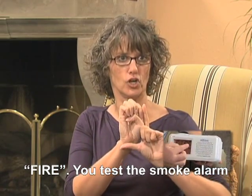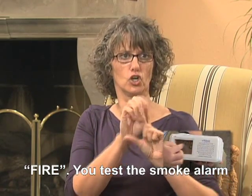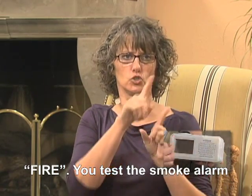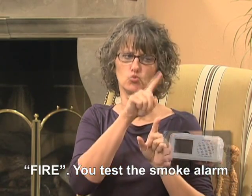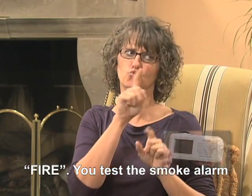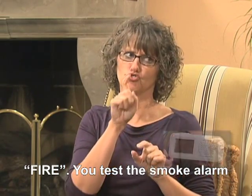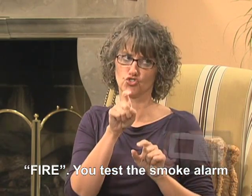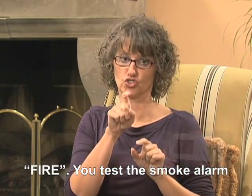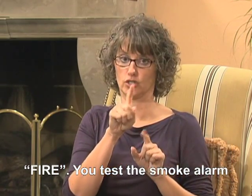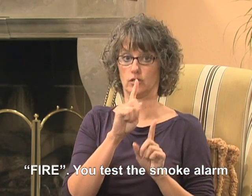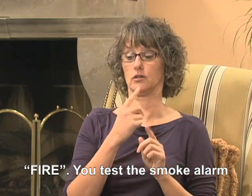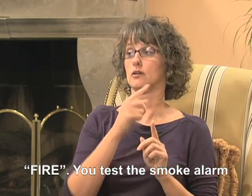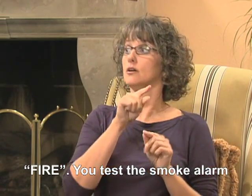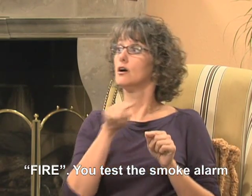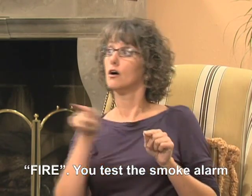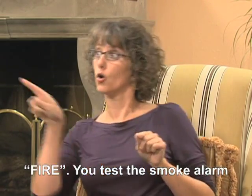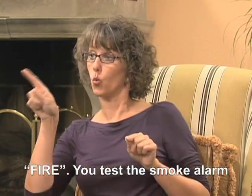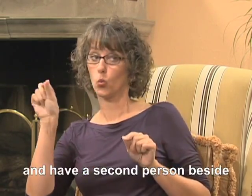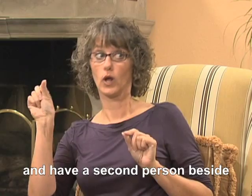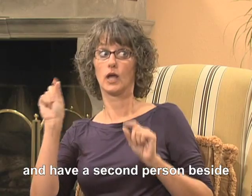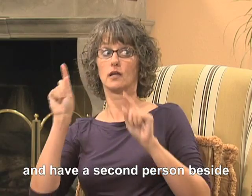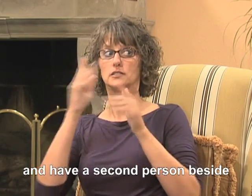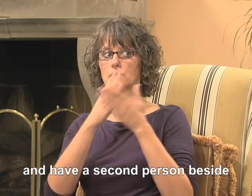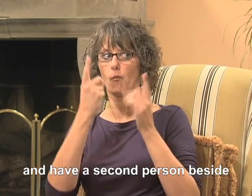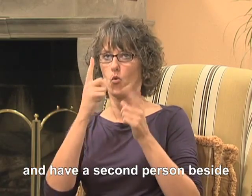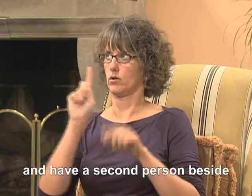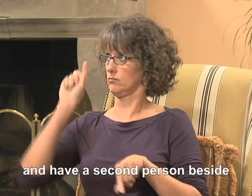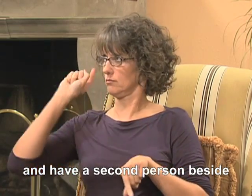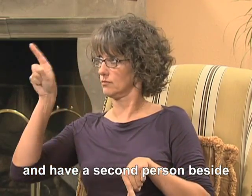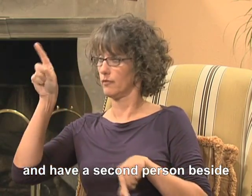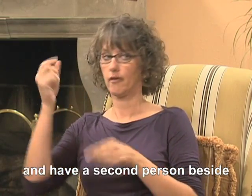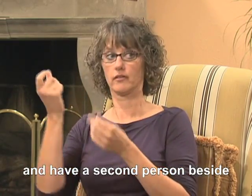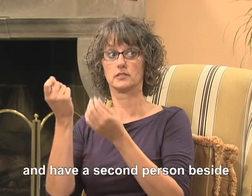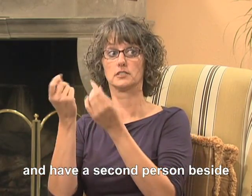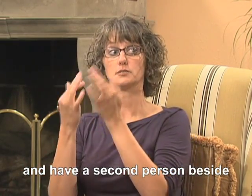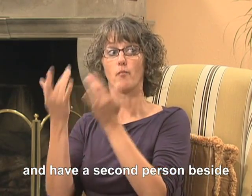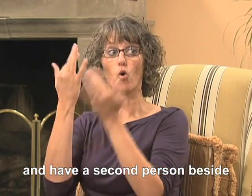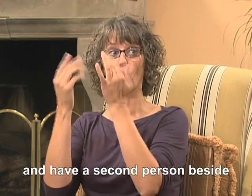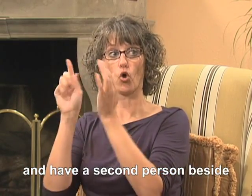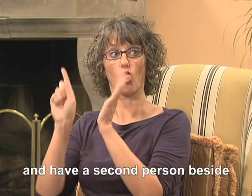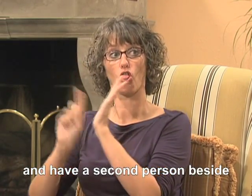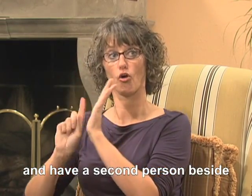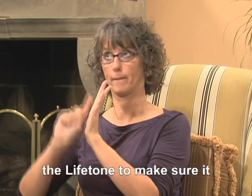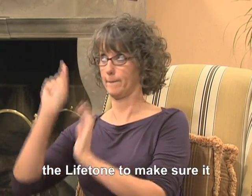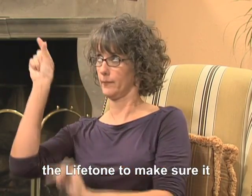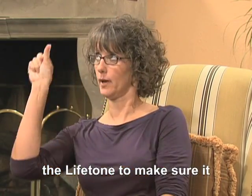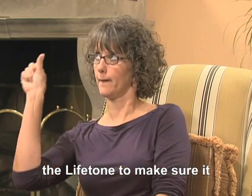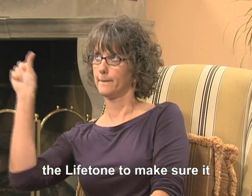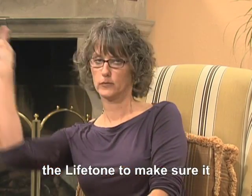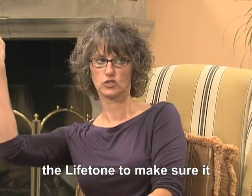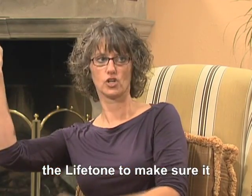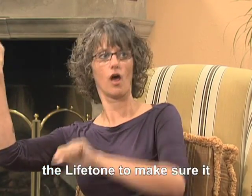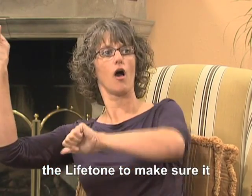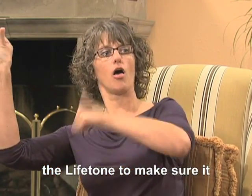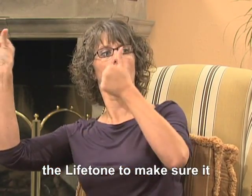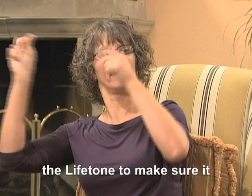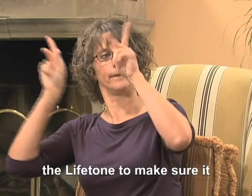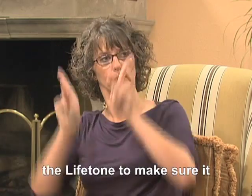You test the smoke alarm and have a second person beside the Lifetone to make